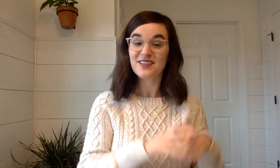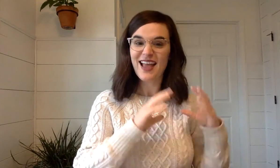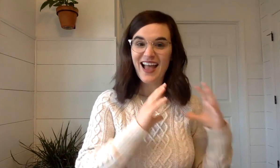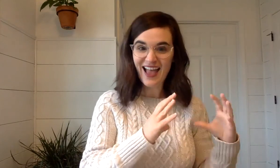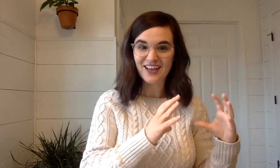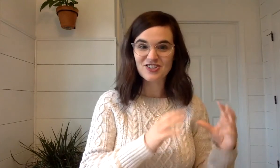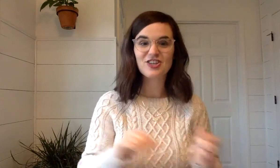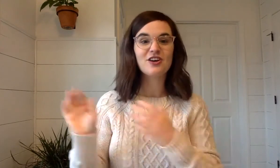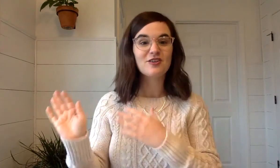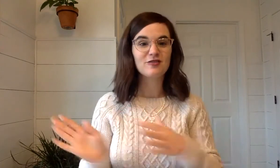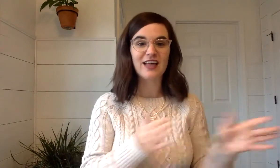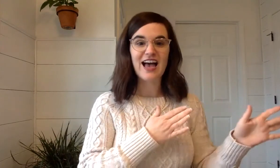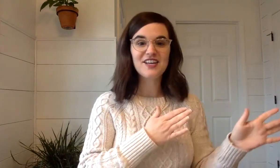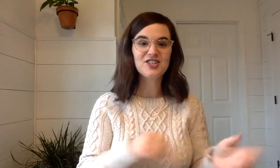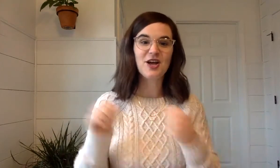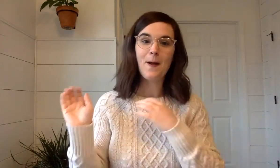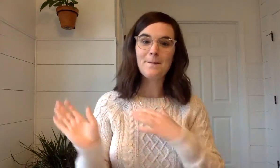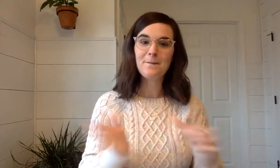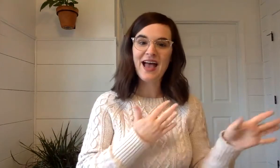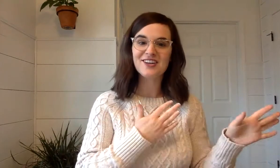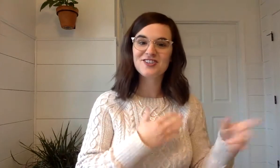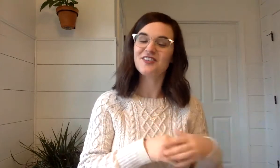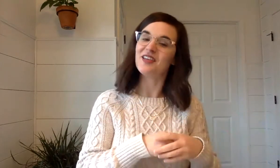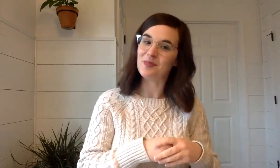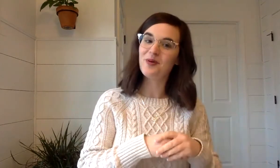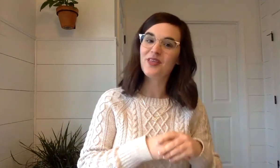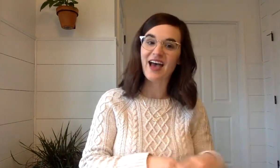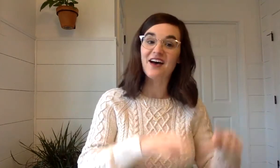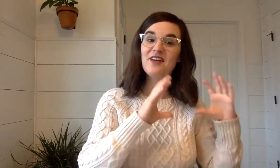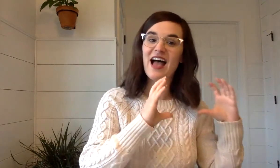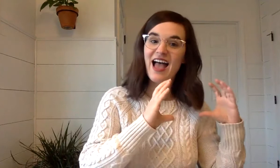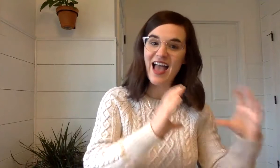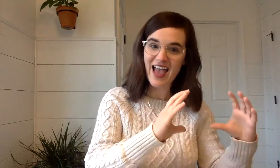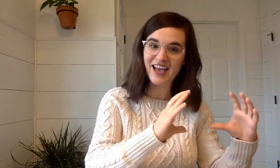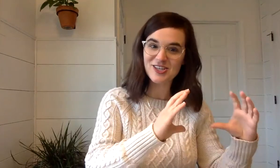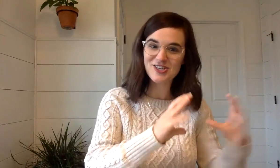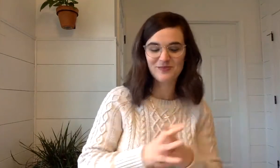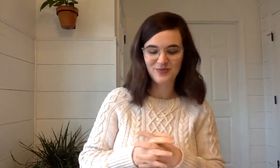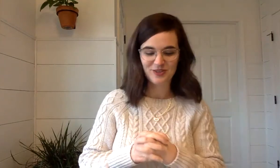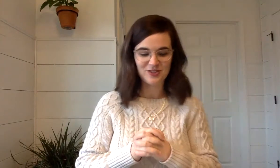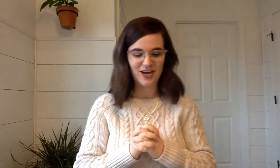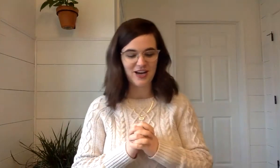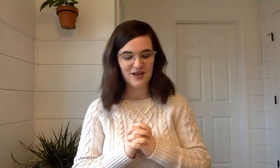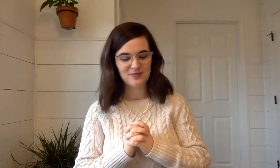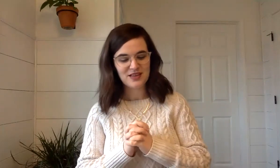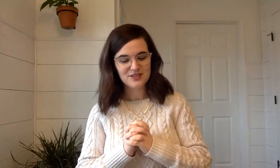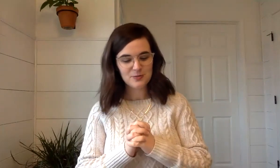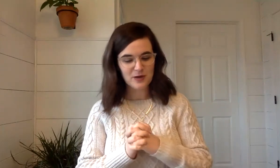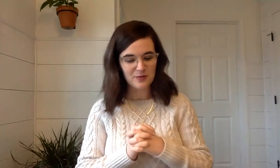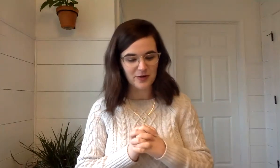Ash. Flash. Mash. They both have ash. Let's do one more.